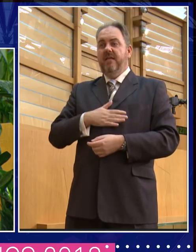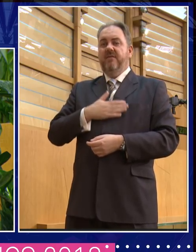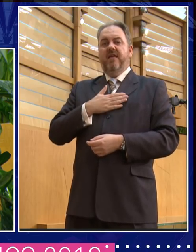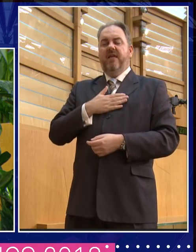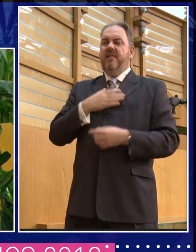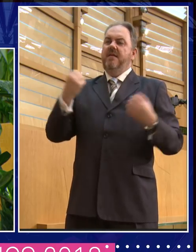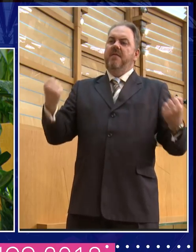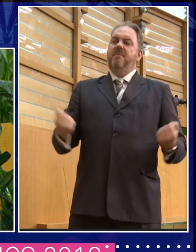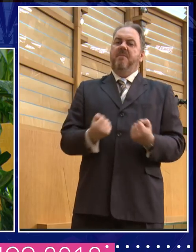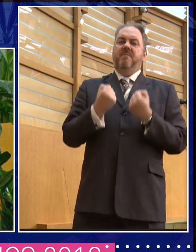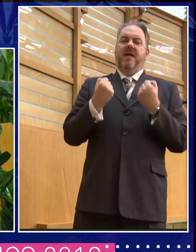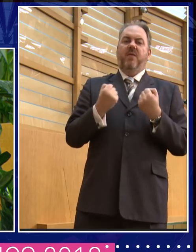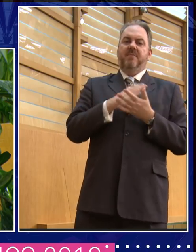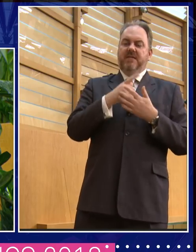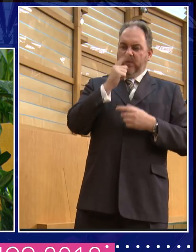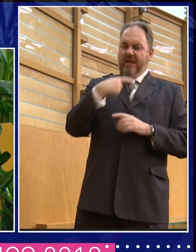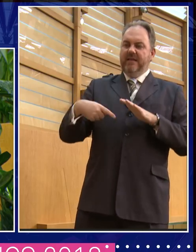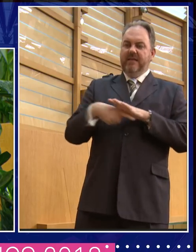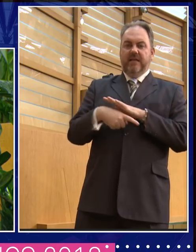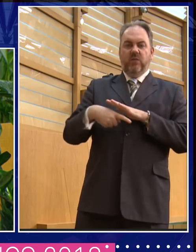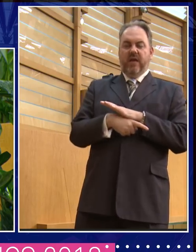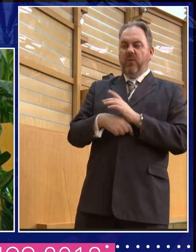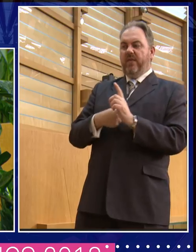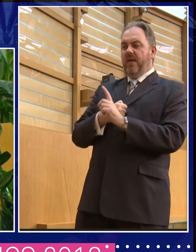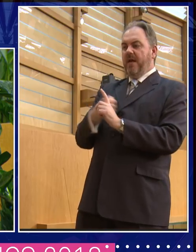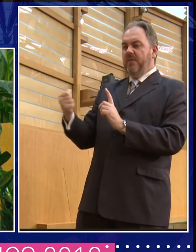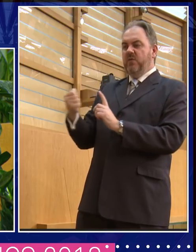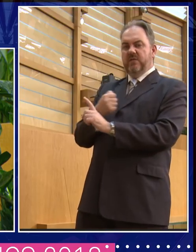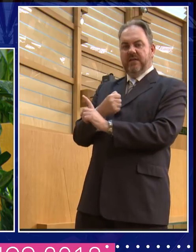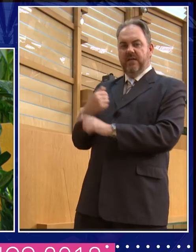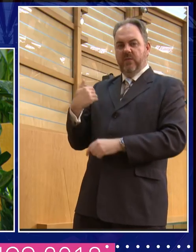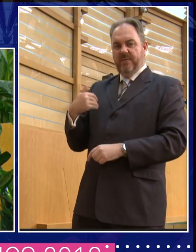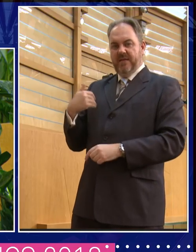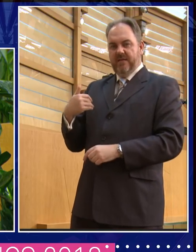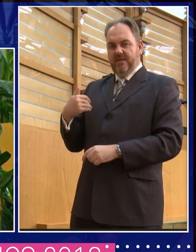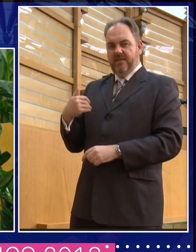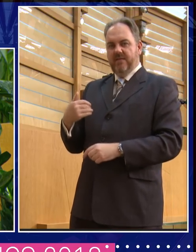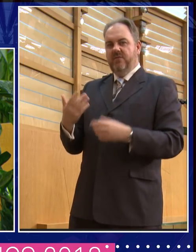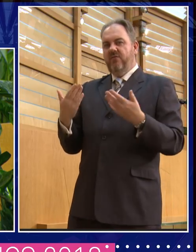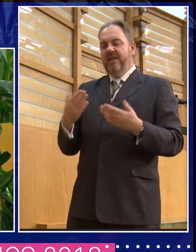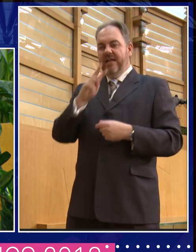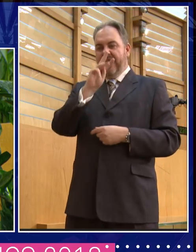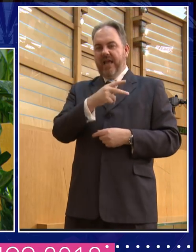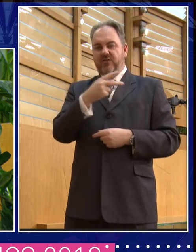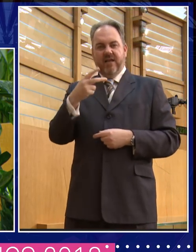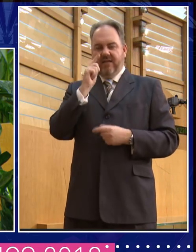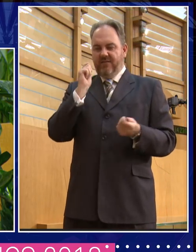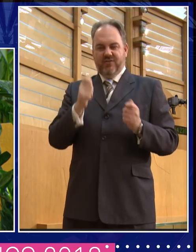structure, then actually what's going to change that is not a hashtag, it's going to be changing the power